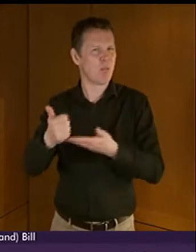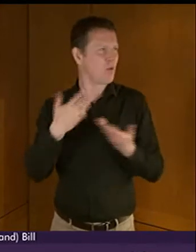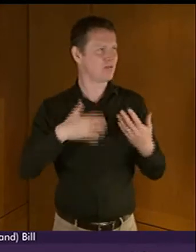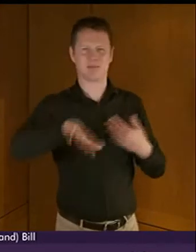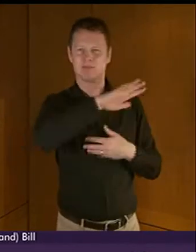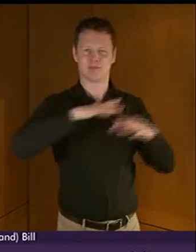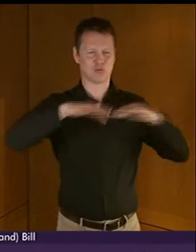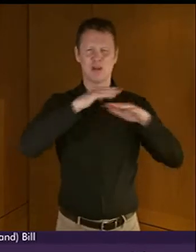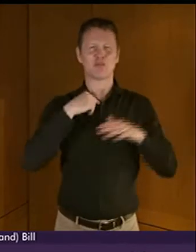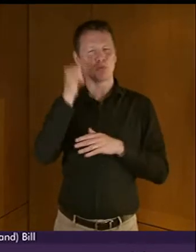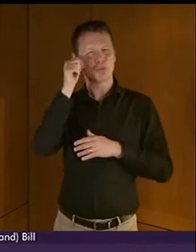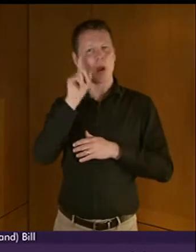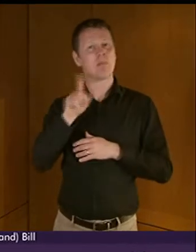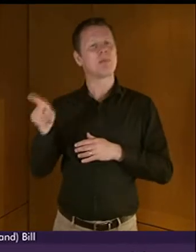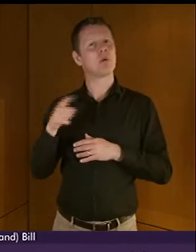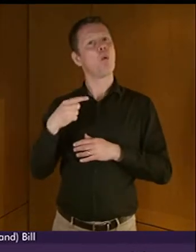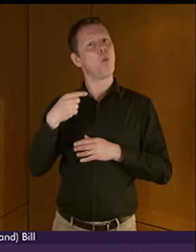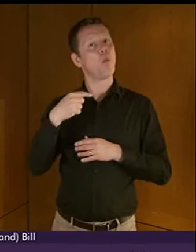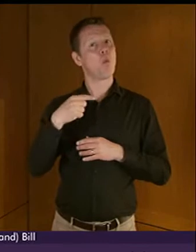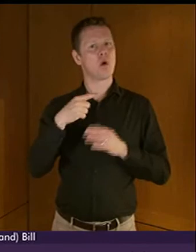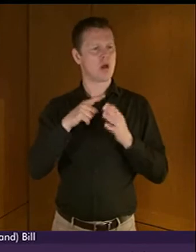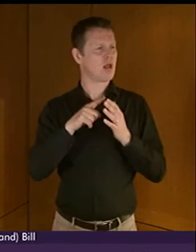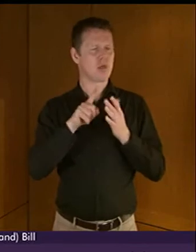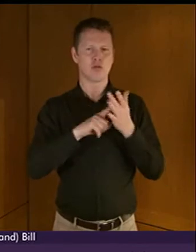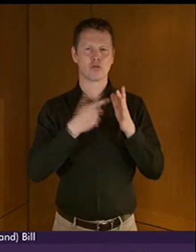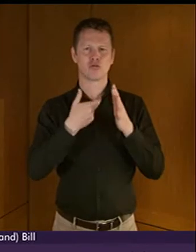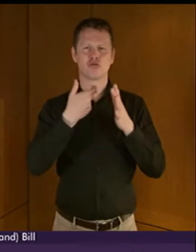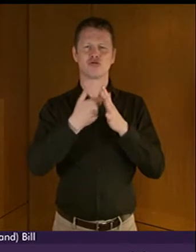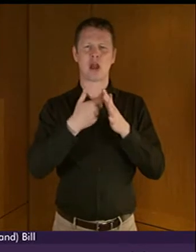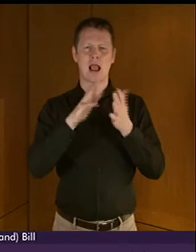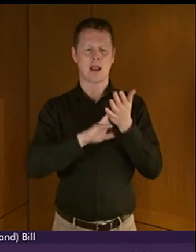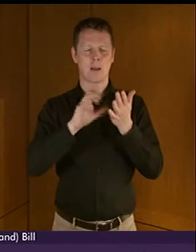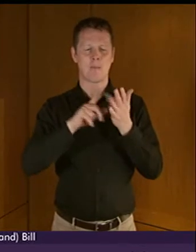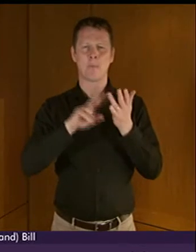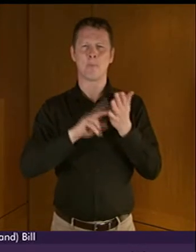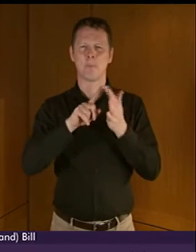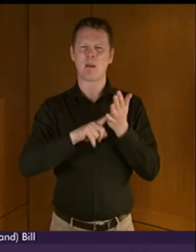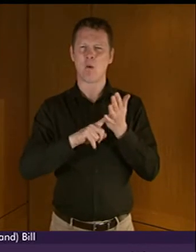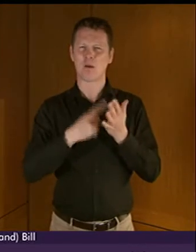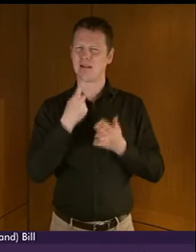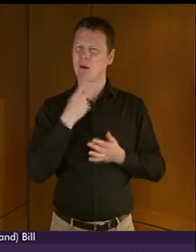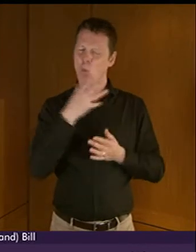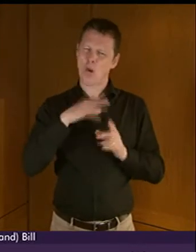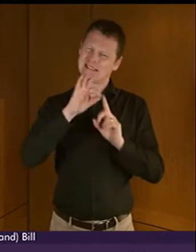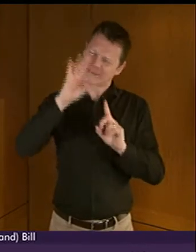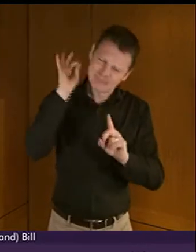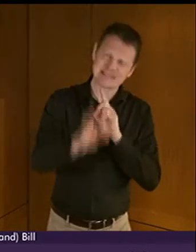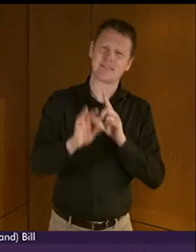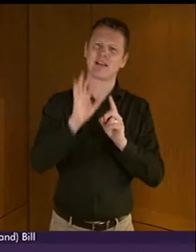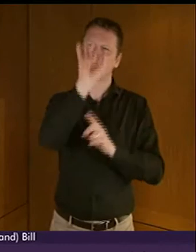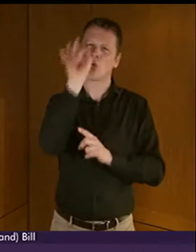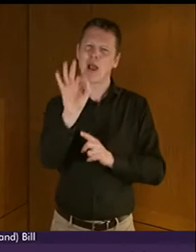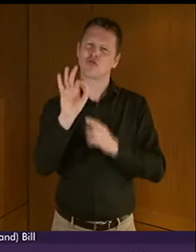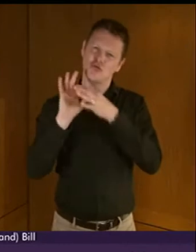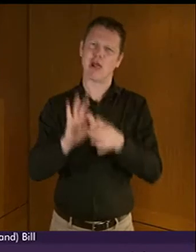specific question, agreed as a result of Jack McConnell beginning to address the BSL deficit. So, can I ask the Minister